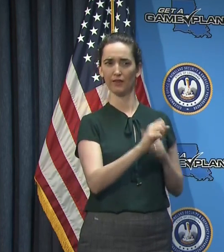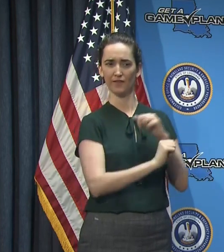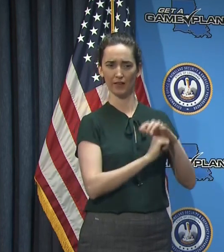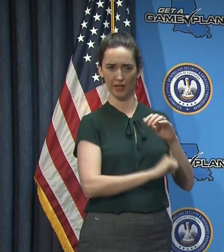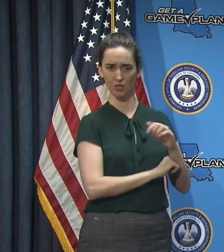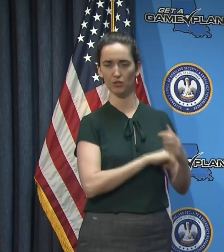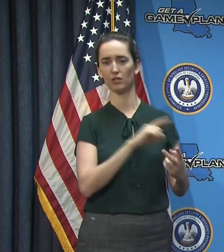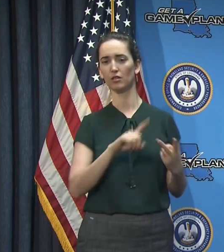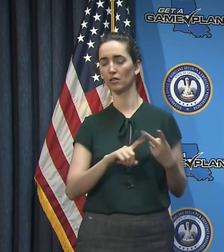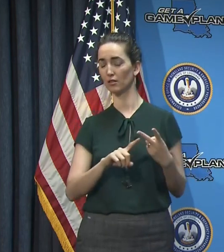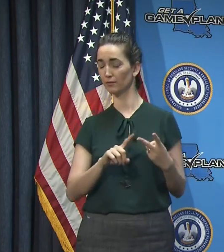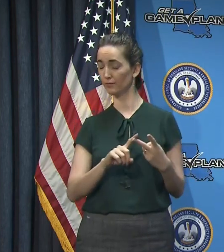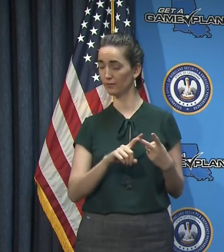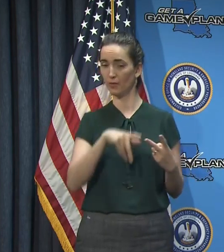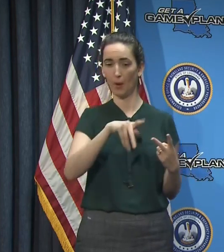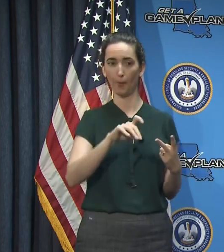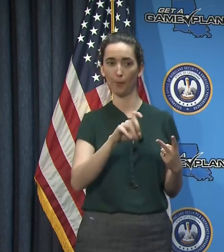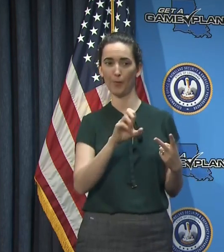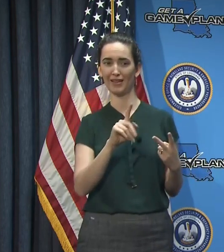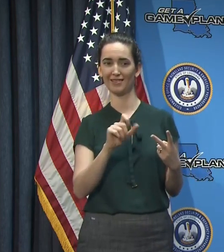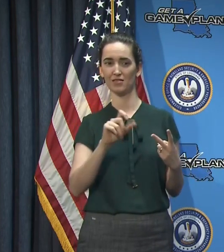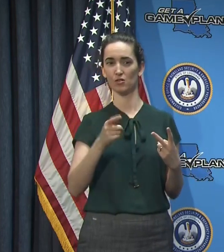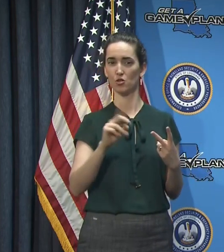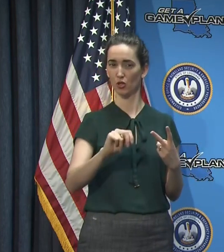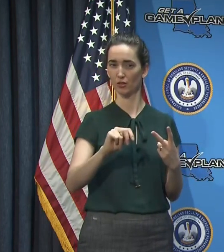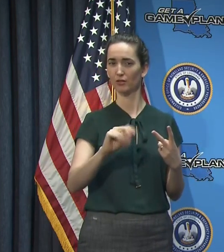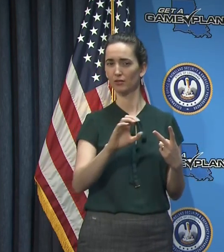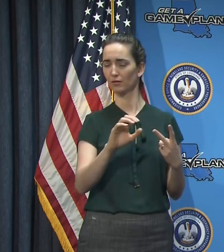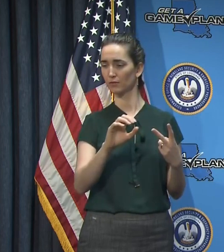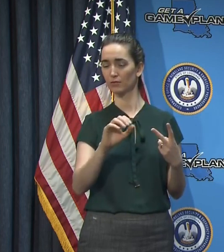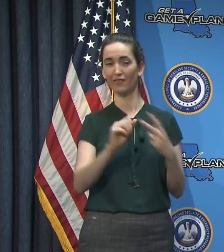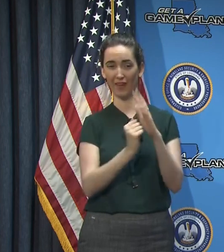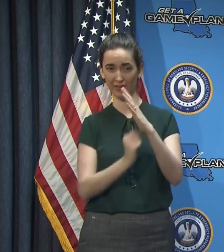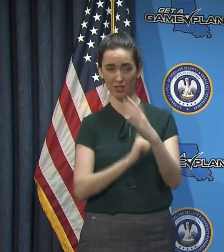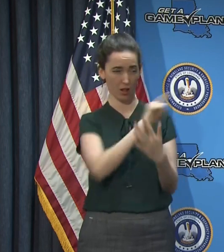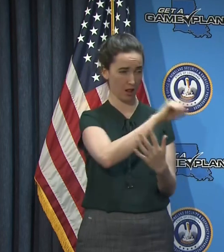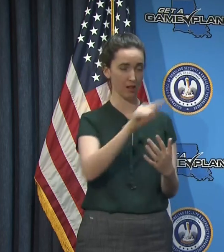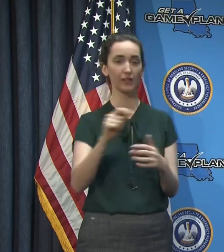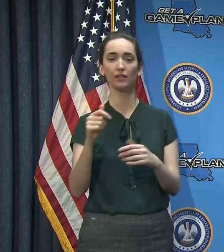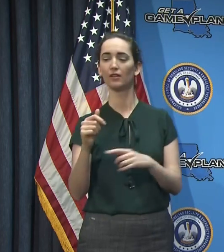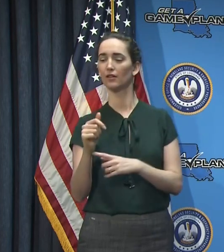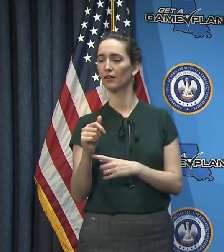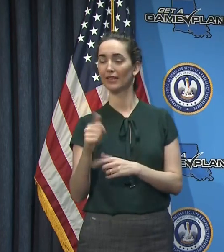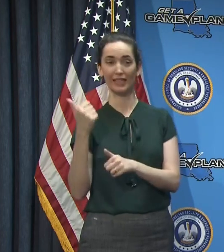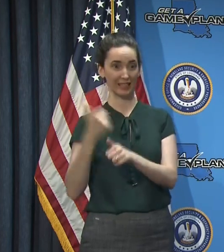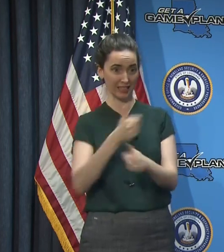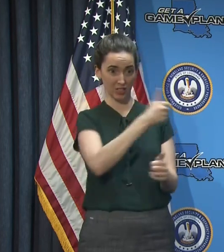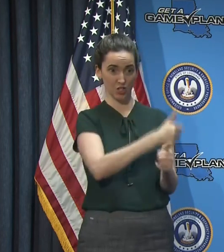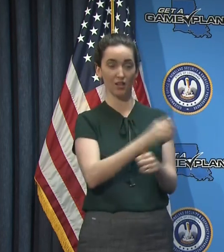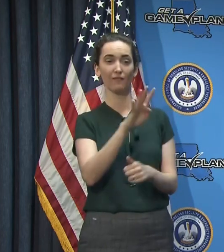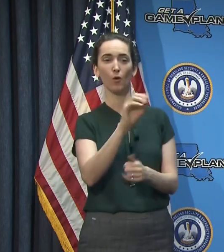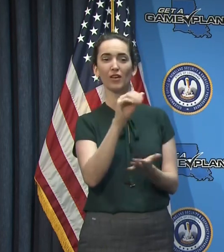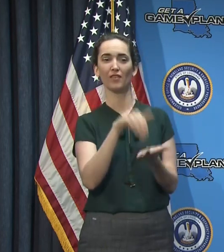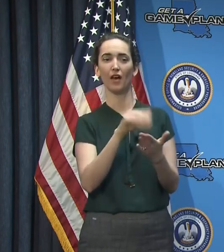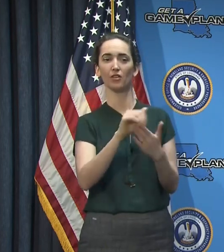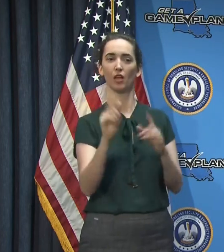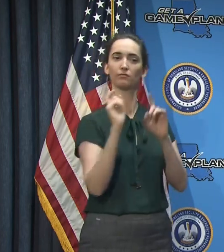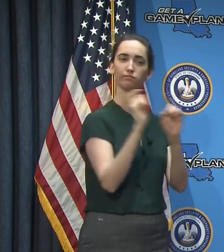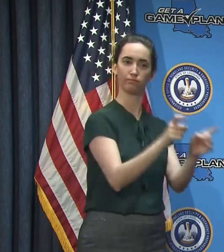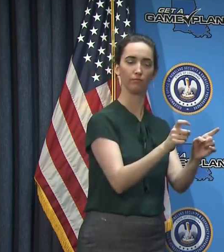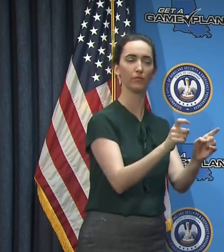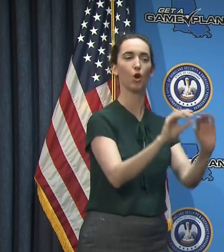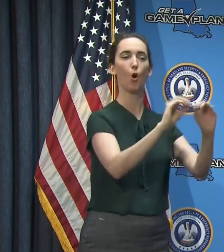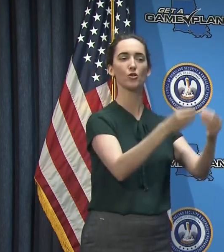Pennington Foundation each contributed $400,000. This fund is being administered by BRAF here in Baton Rouge, and it's